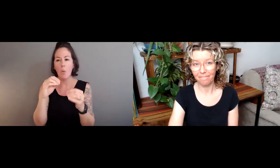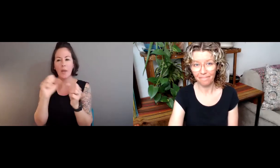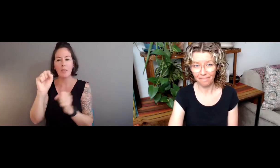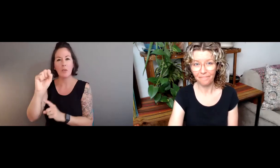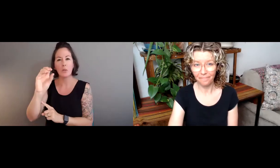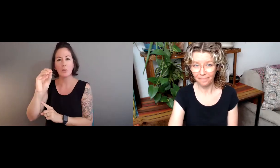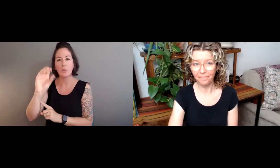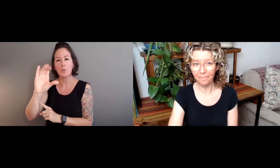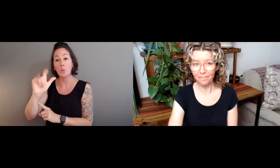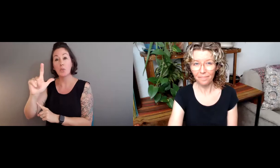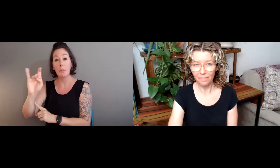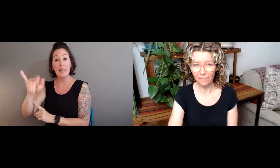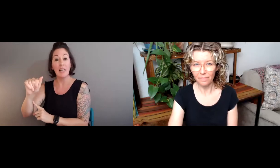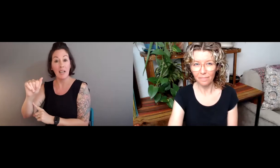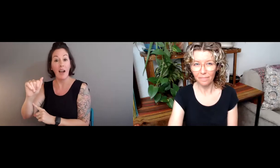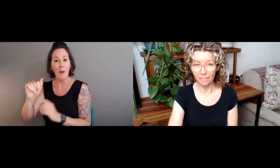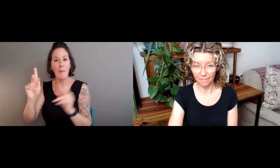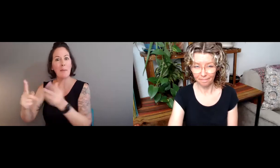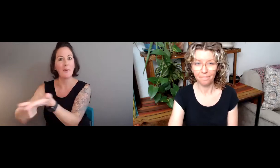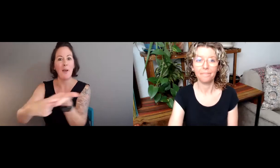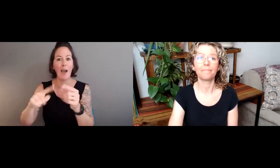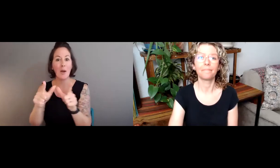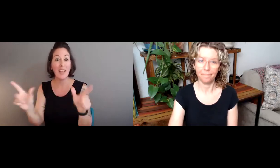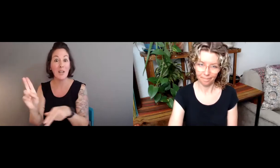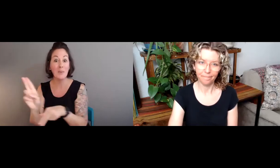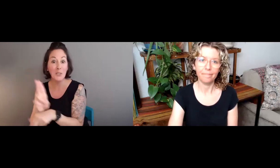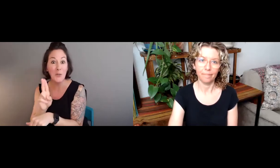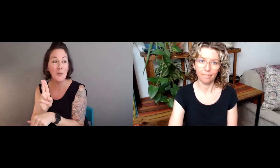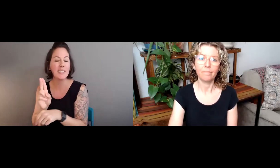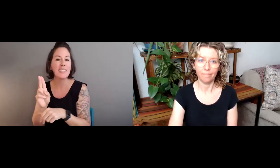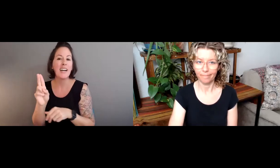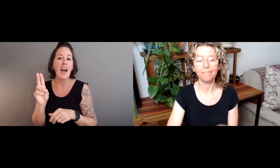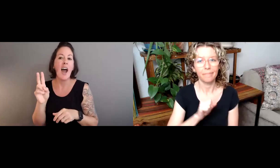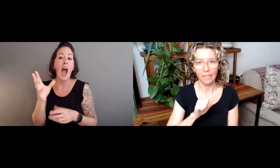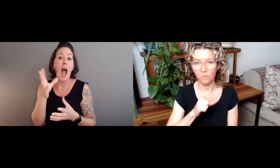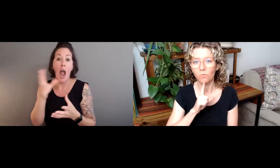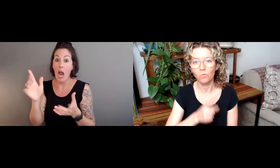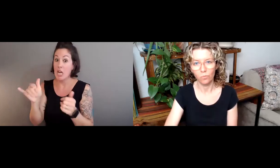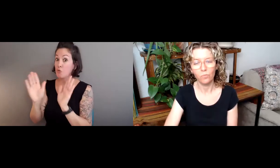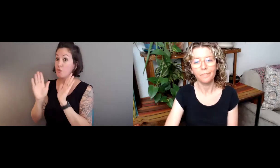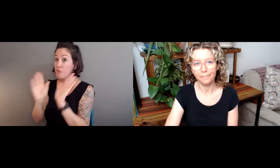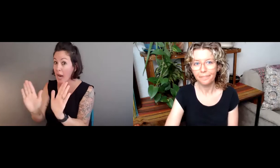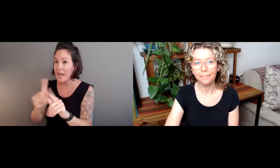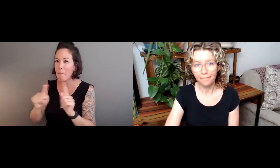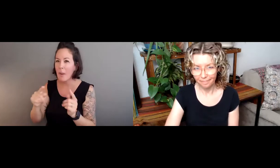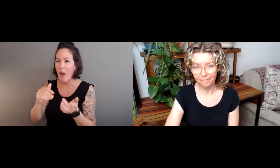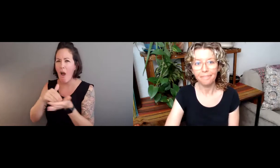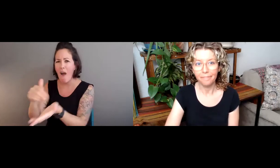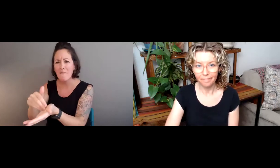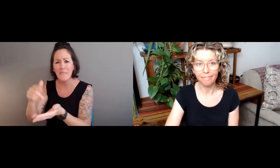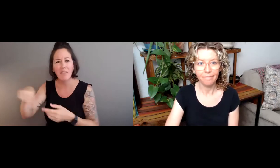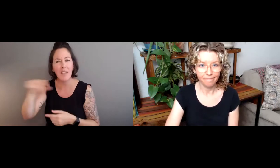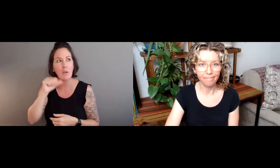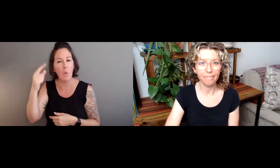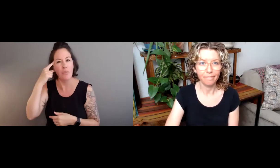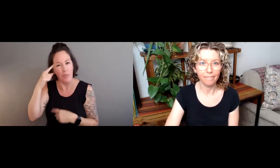of those processes. And that's where social media, people are starting to talk more and more about language use,